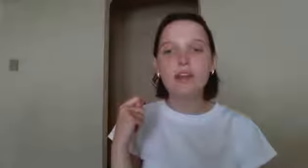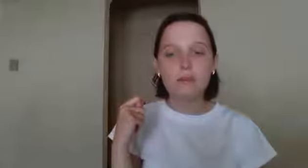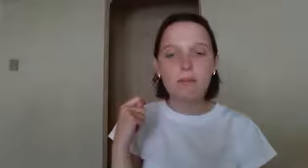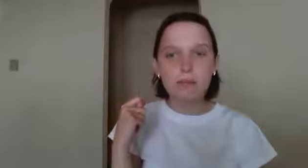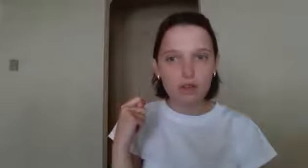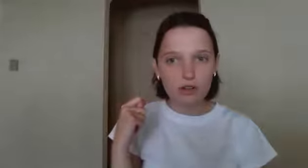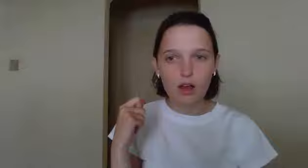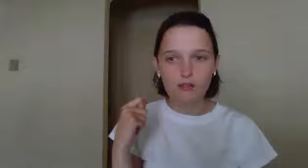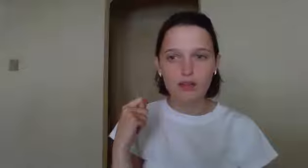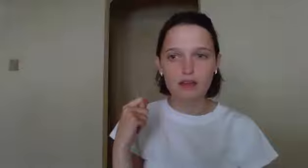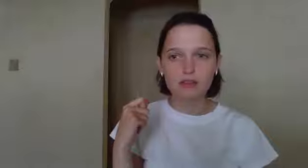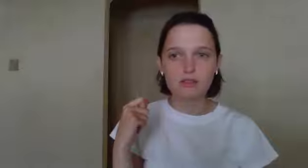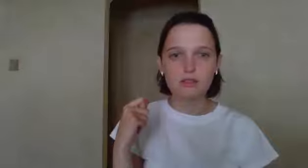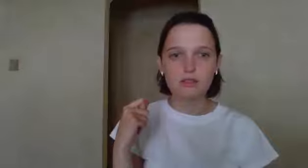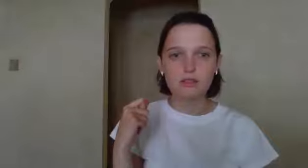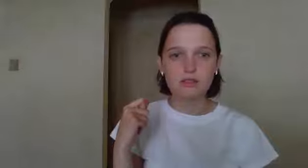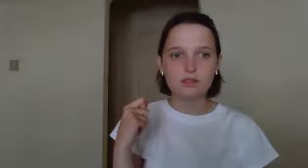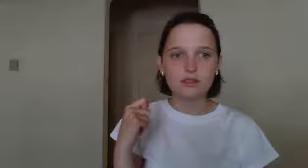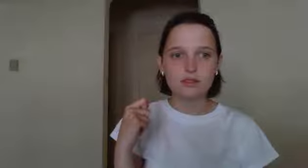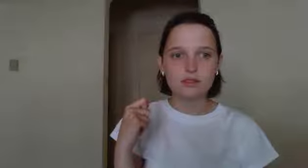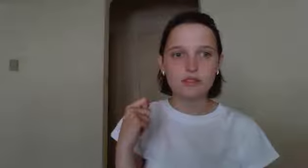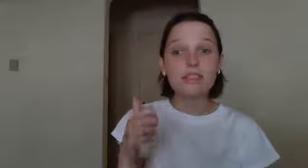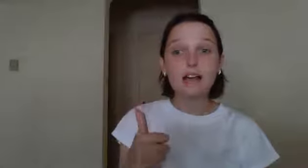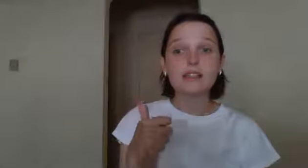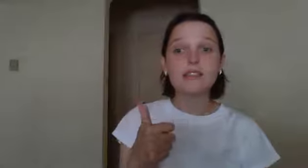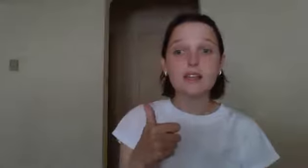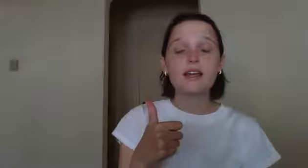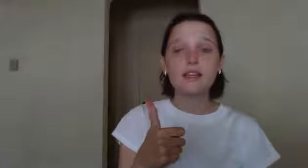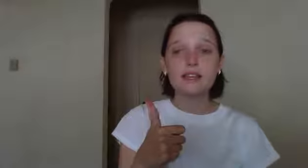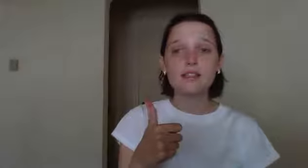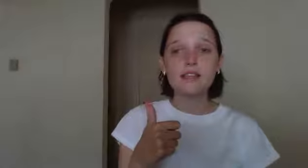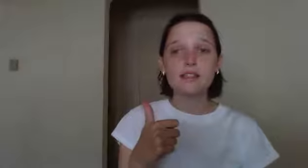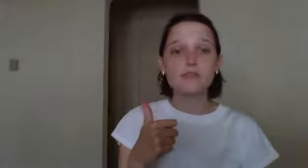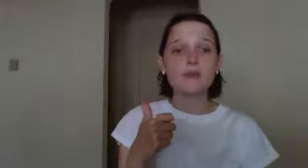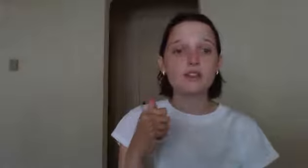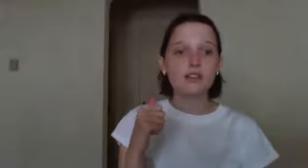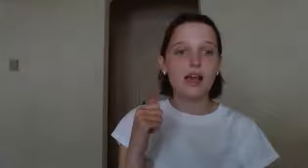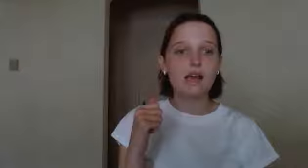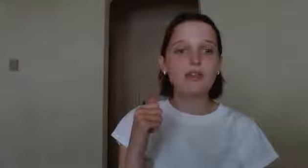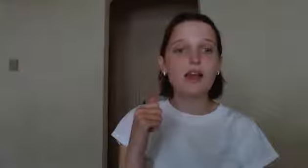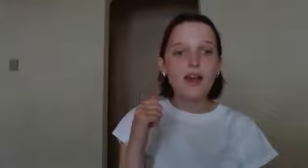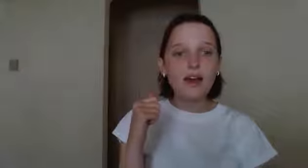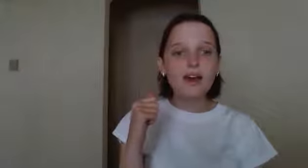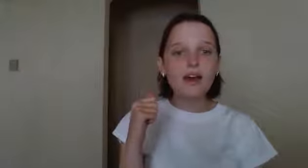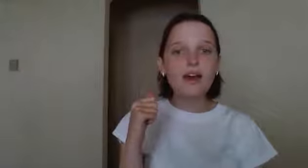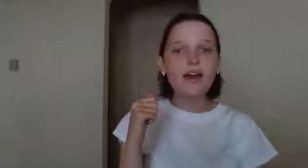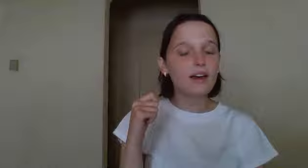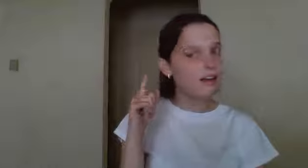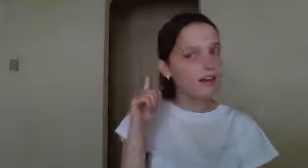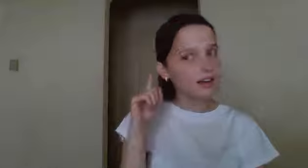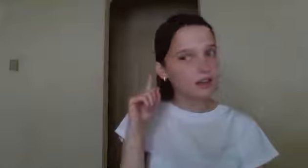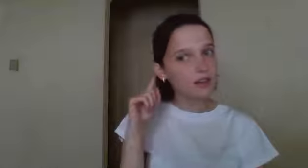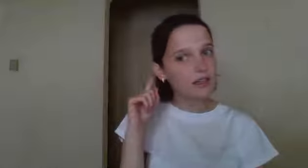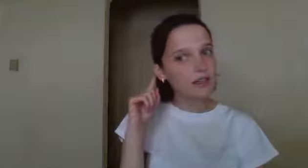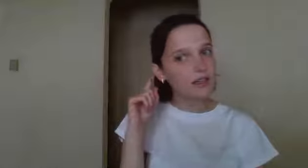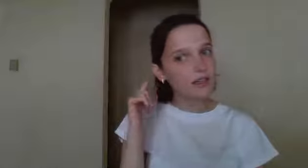in the middle of guess. Yes, guess has the middle sound, eh. Next word, listen,